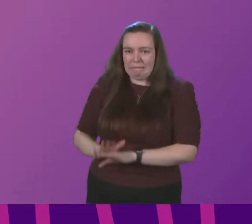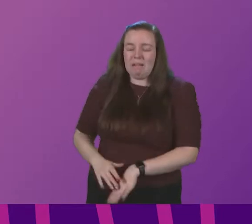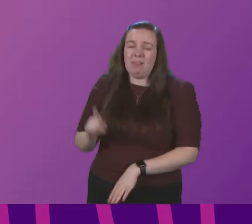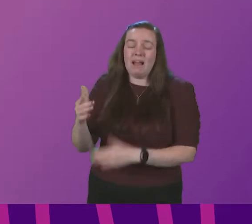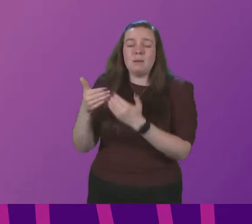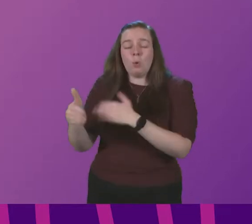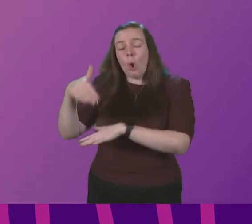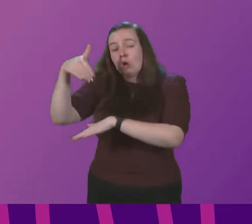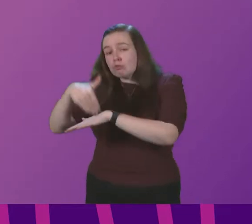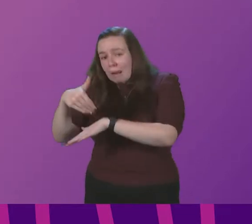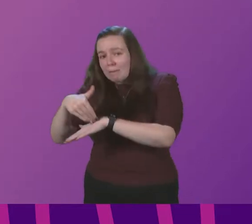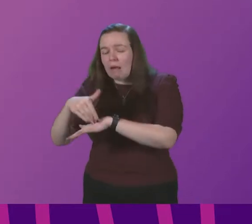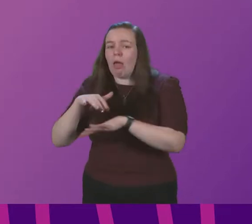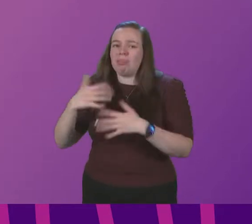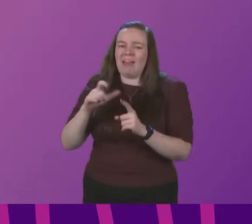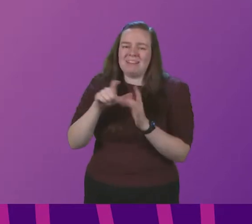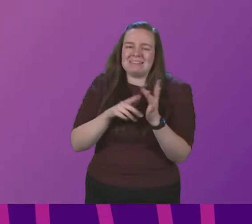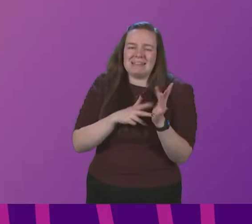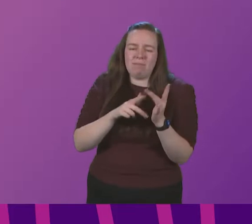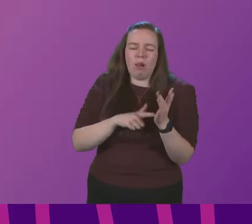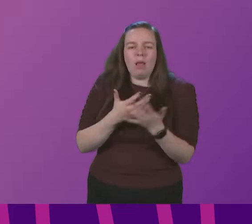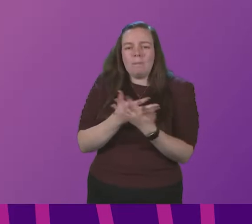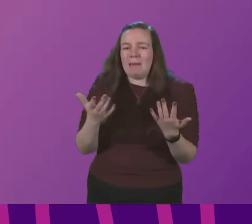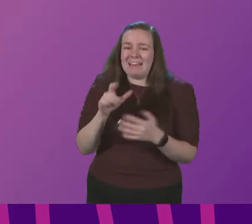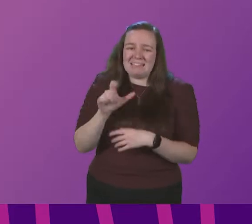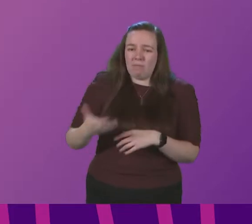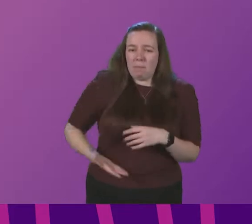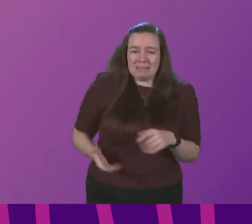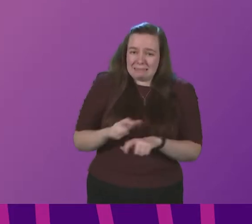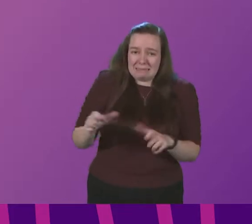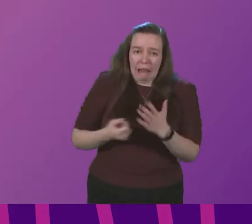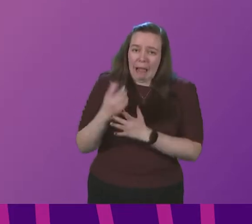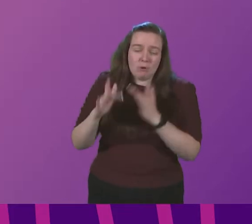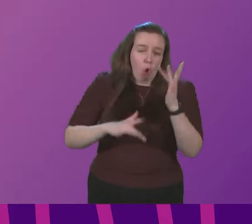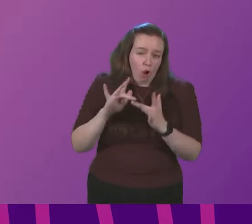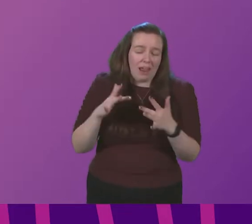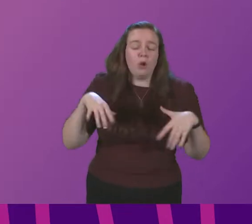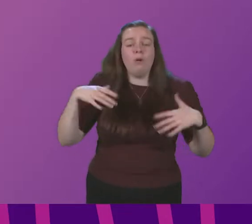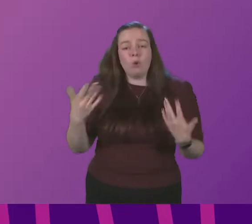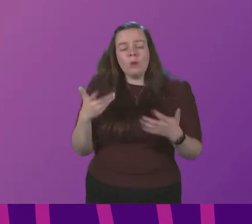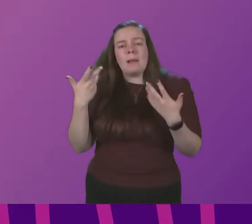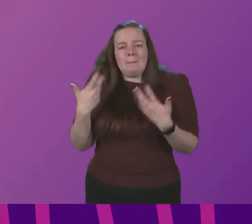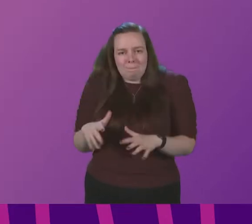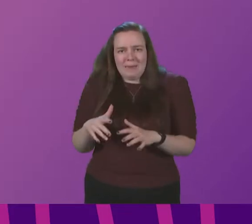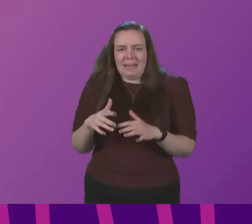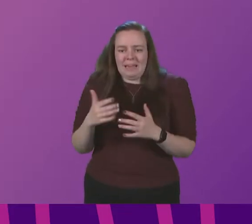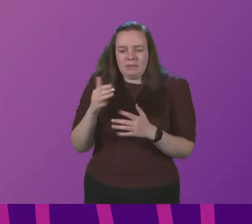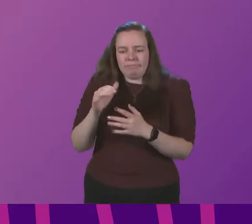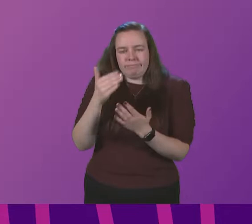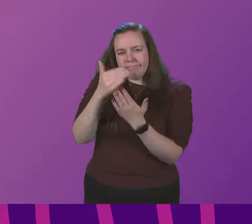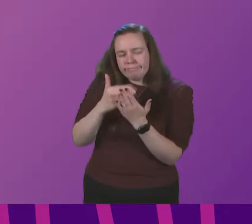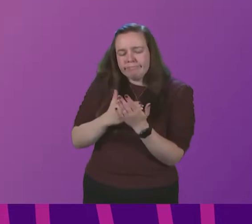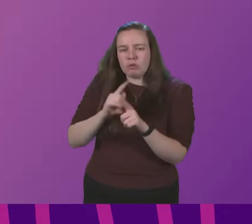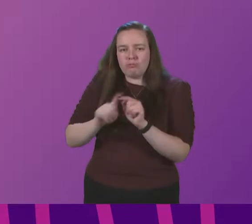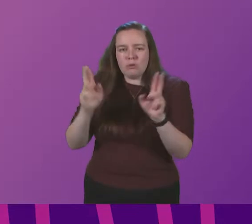criminal side than in the civil case a lot of civil businesses continue to happen online of course there have been measures in order to